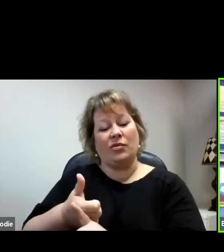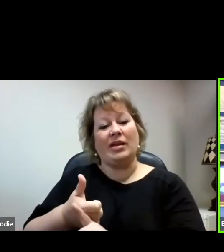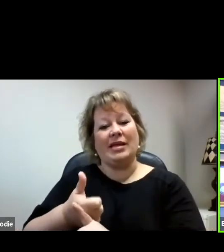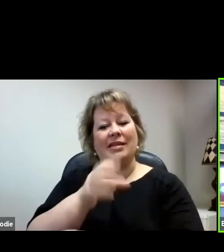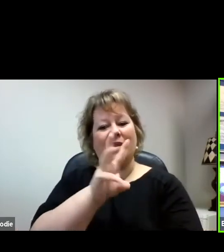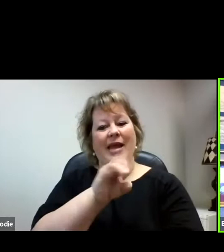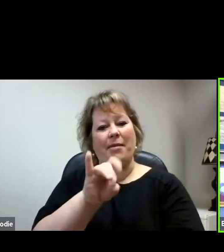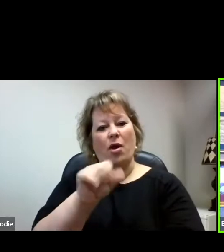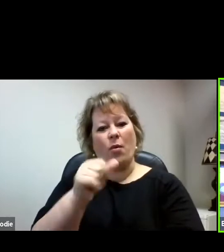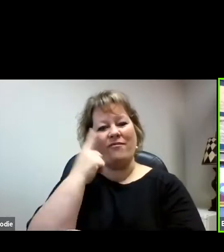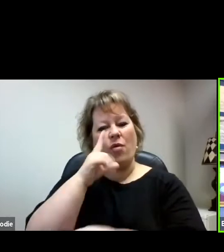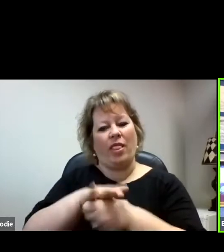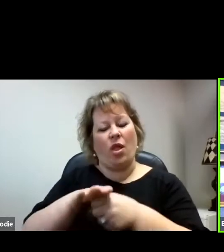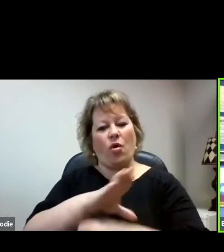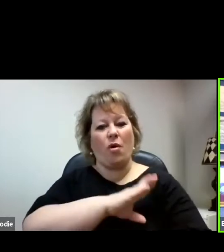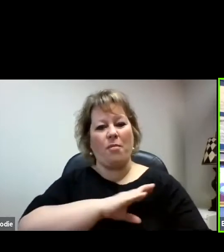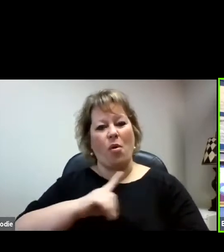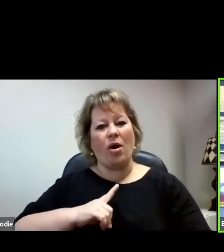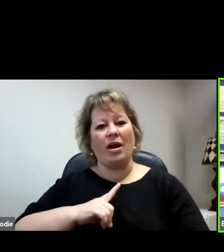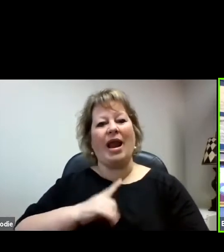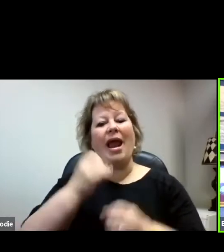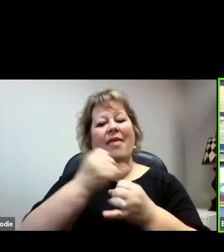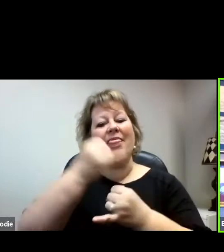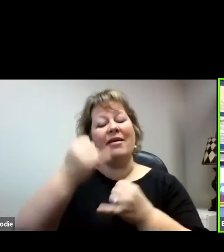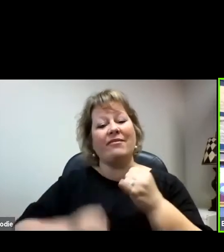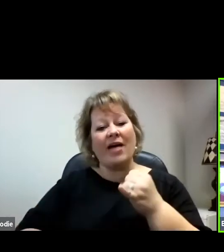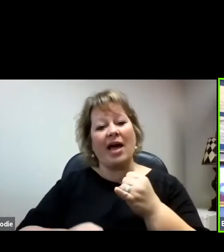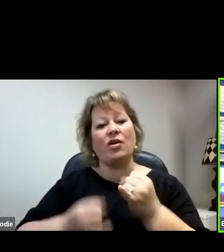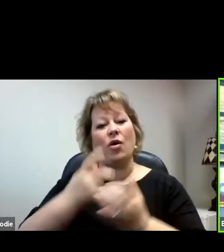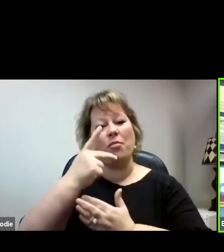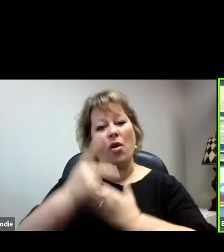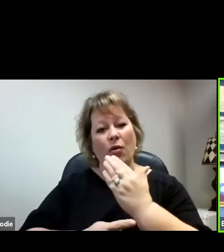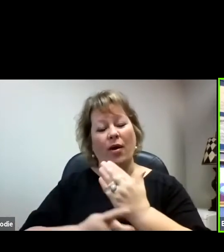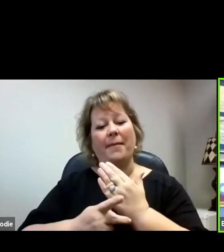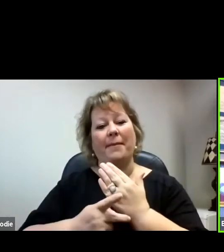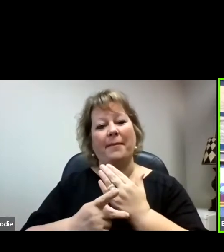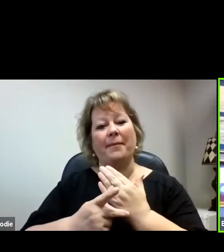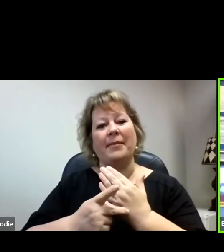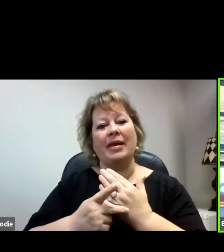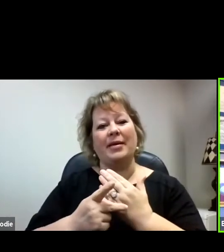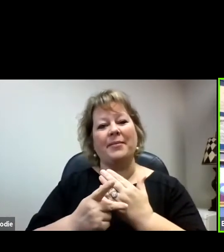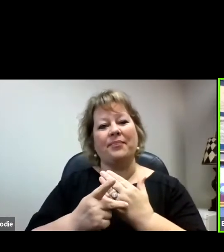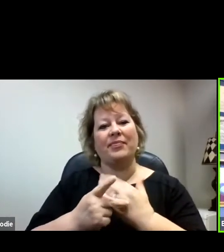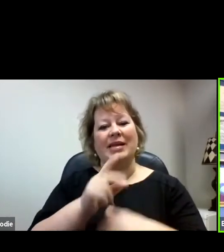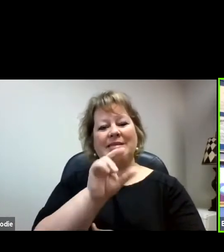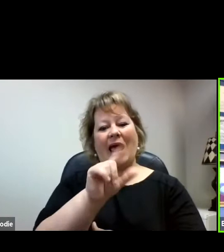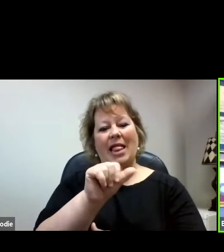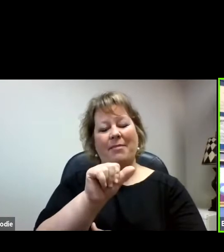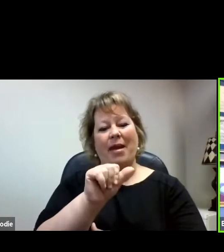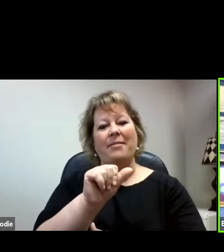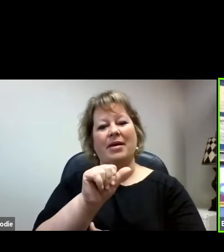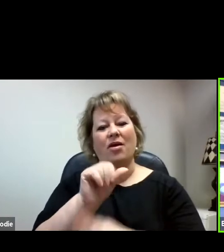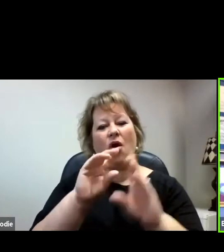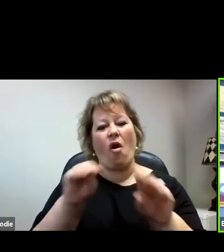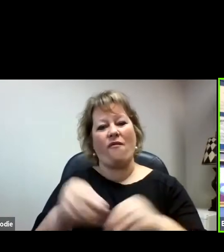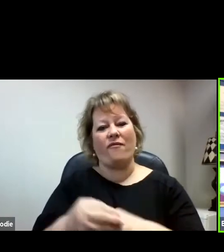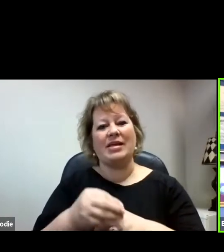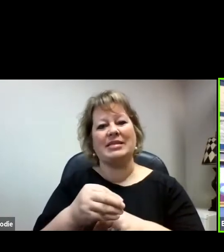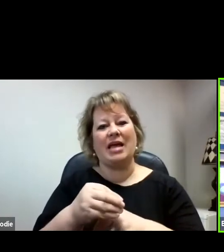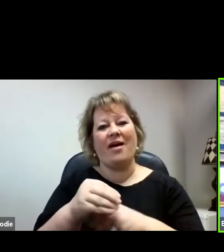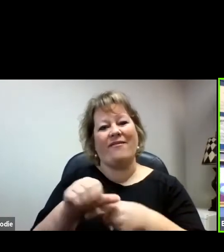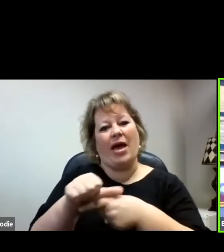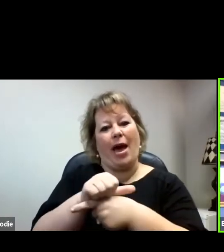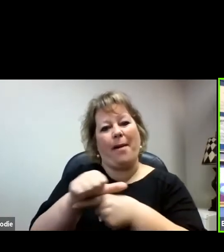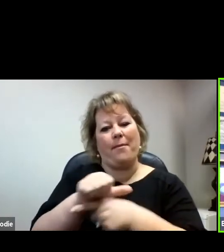local board. And then the final program in the Department of Commerce is the Alabama Office of Apprenticeship. So